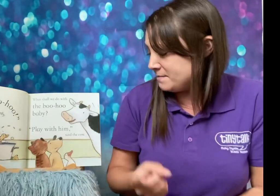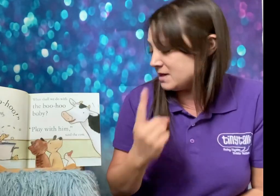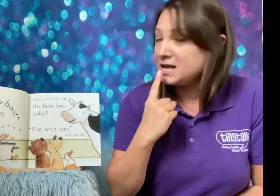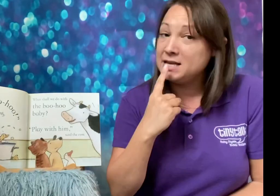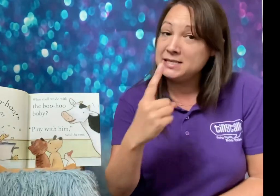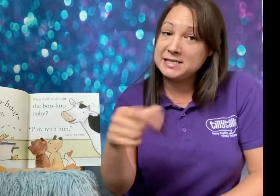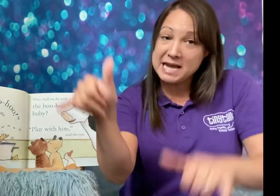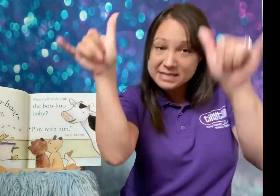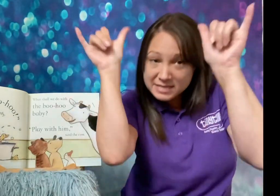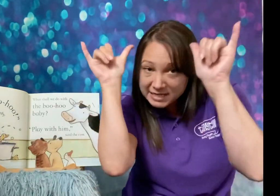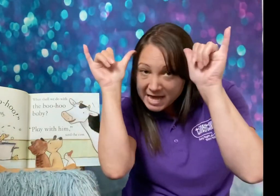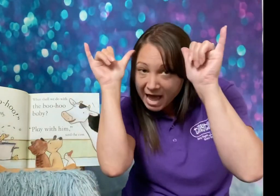said the cow.